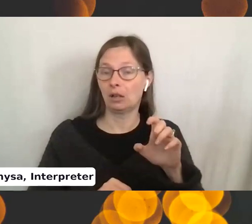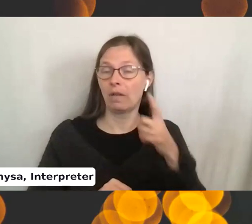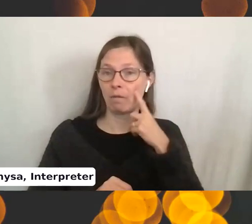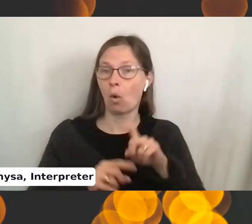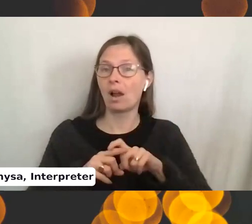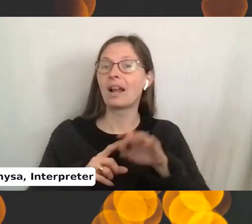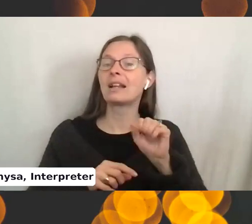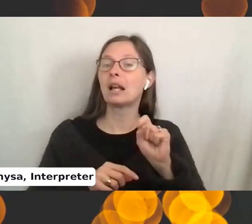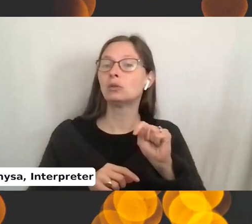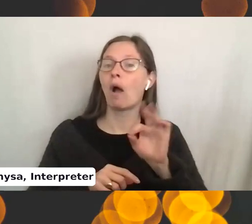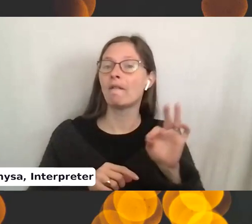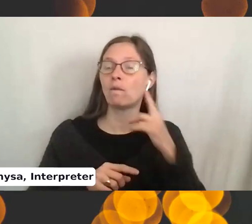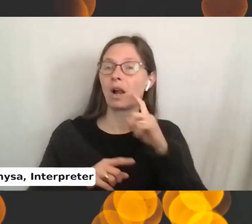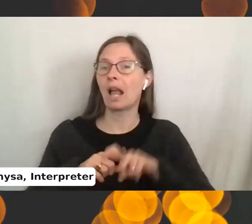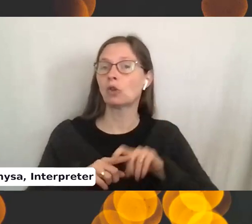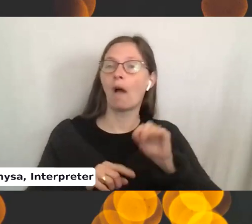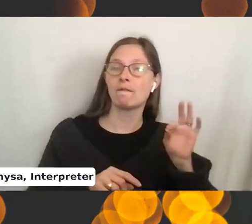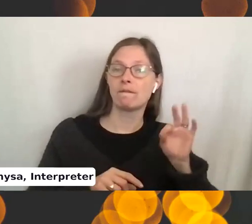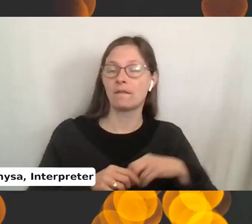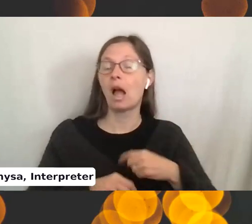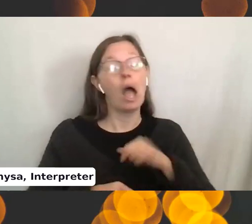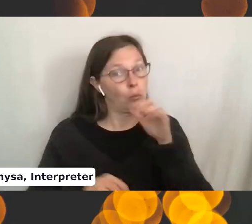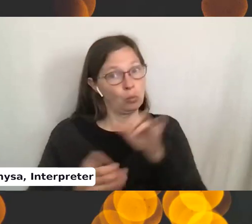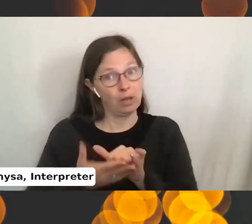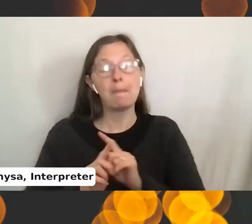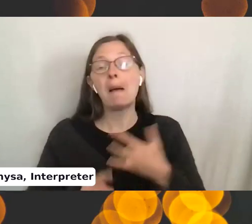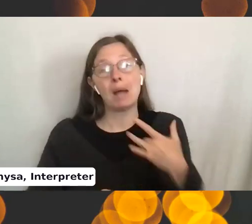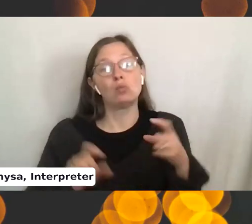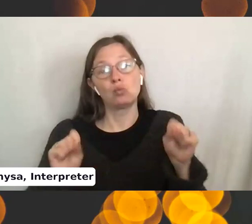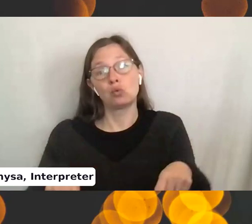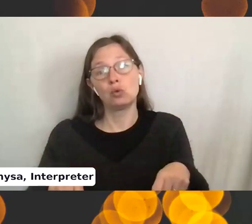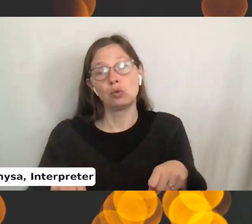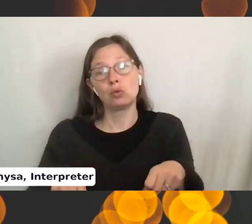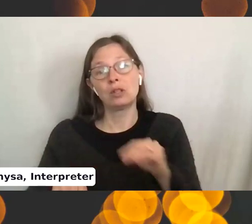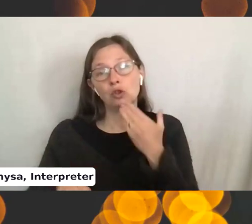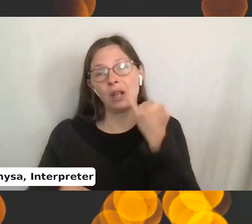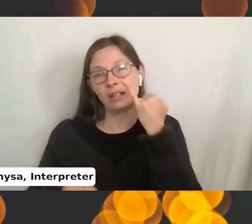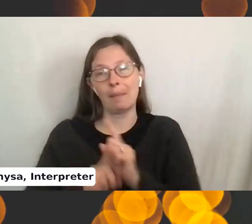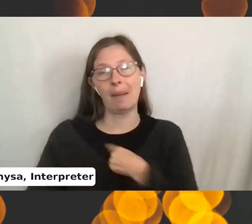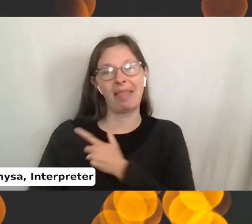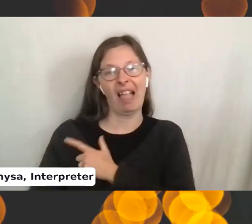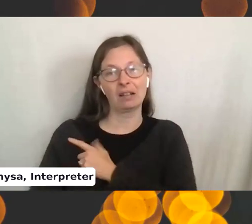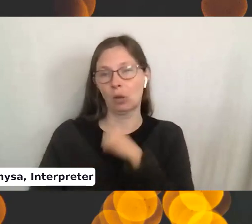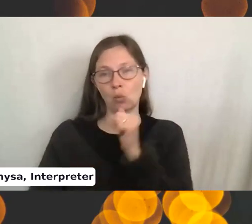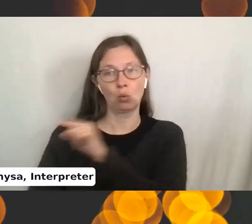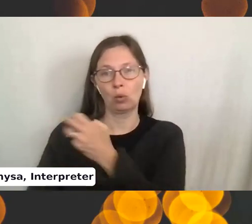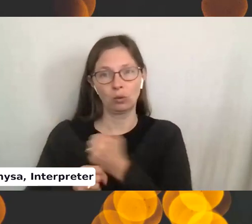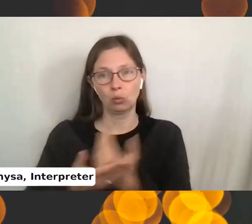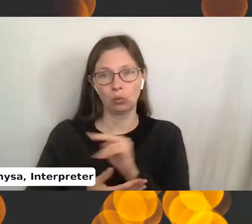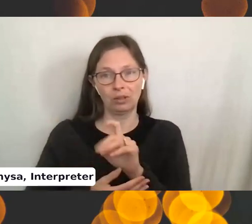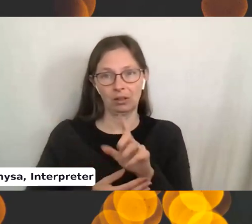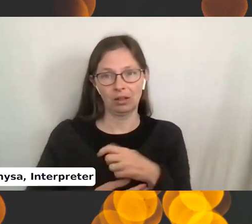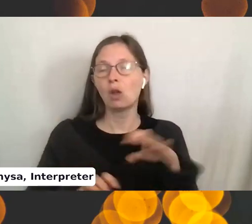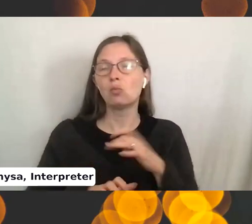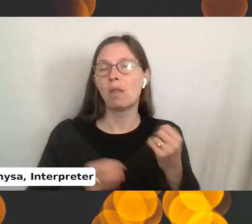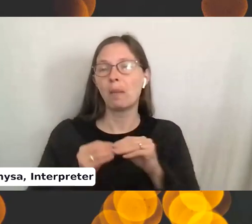off. I don't usually do that, but you could, and it probably would be a good idea. I'm just too lazy to go get a new set of needles. So I just do it just a